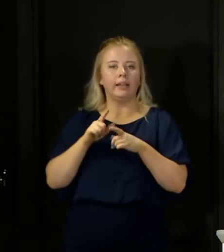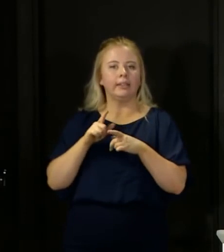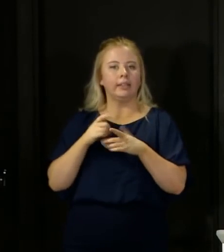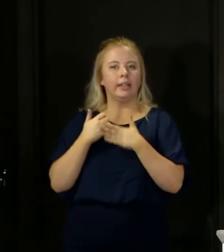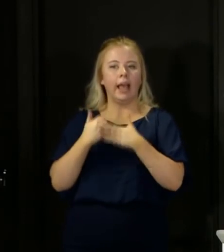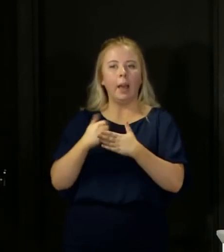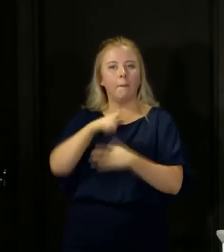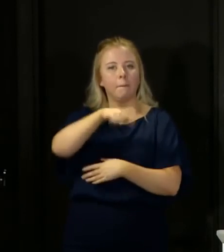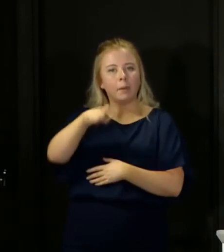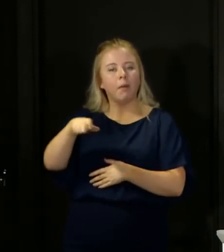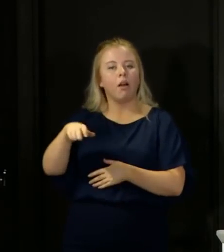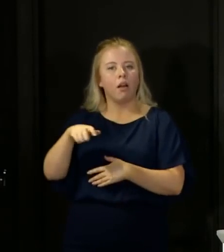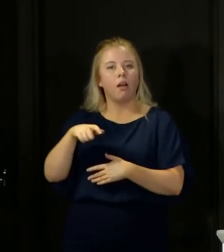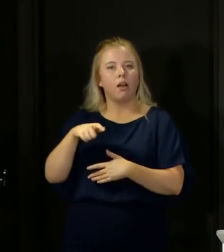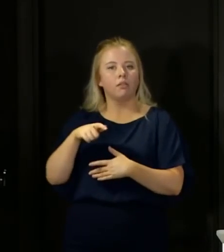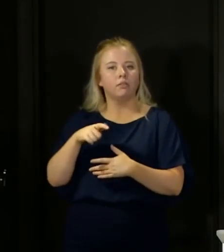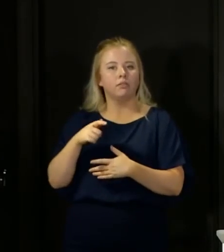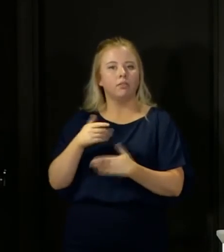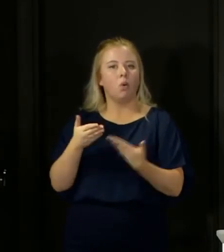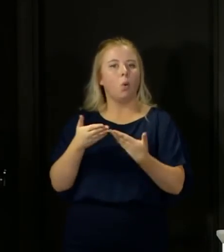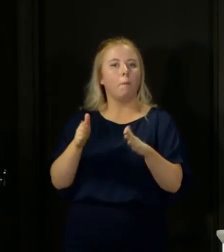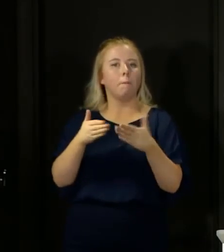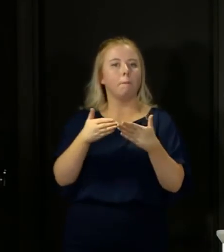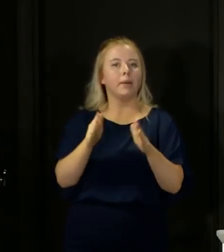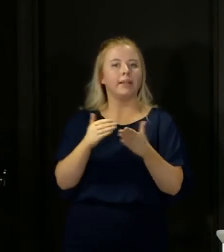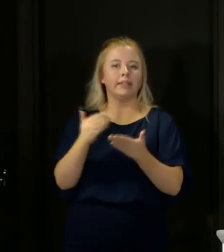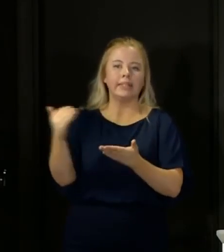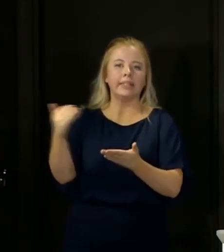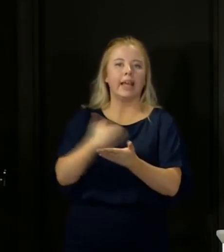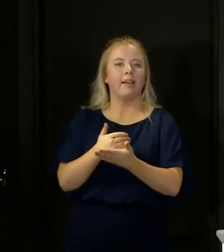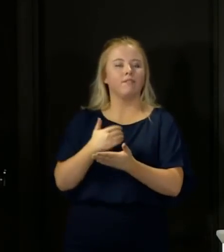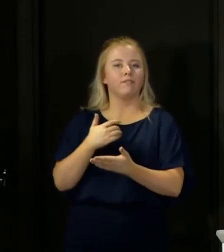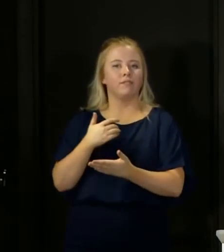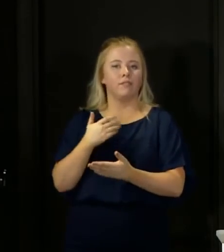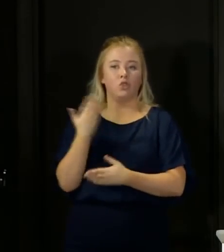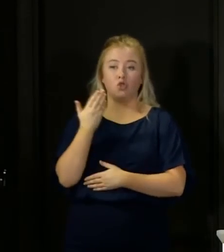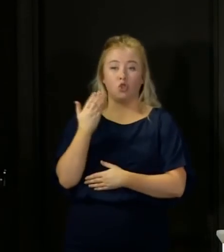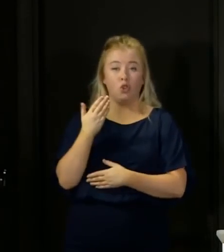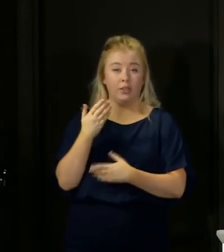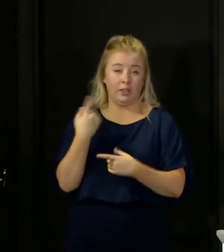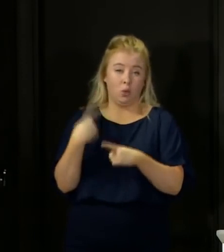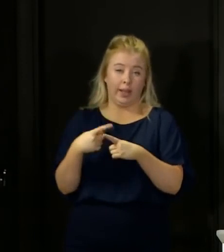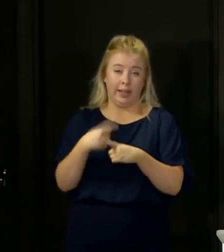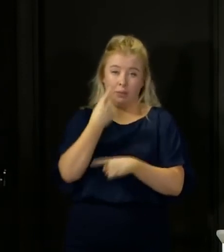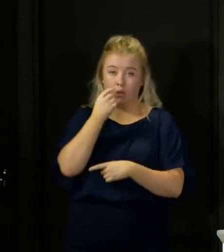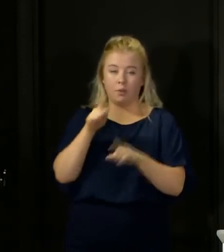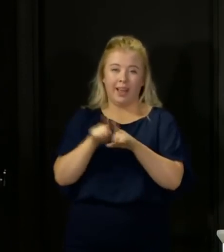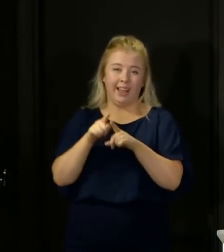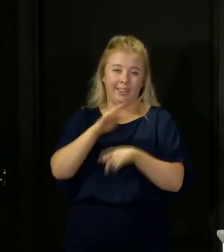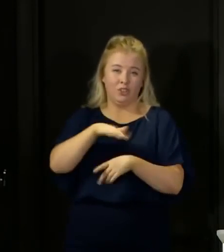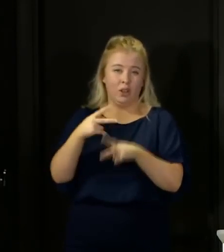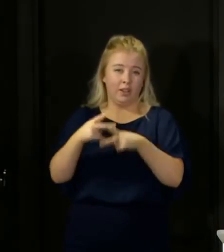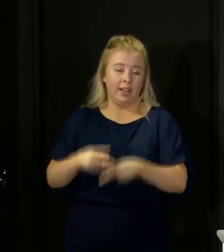the safe reopening of schools as quickly as possible and childcare along the way